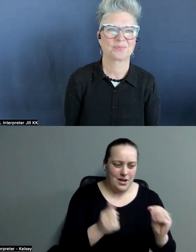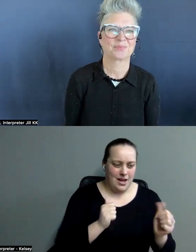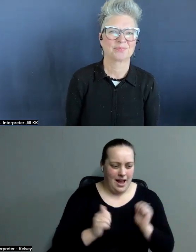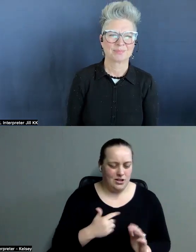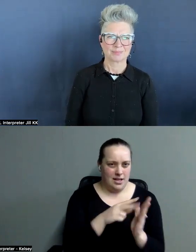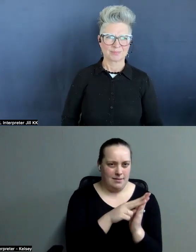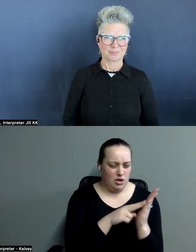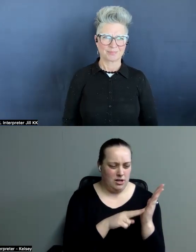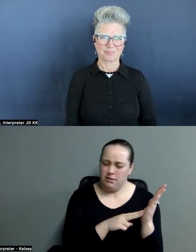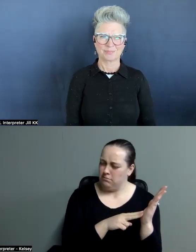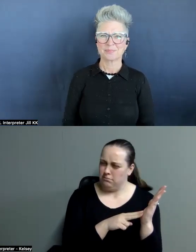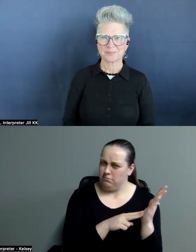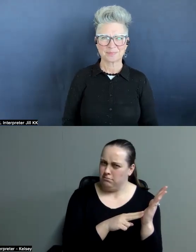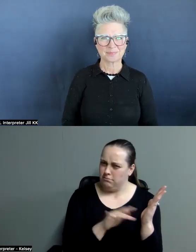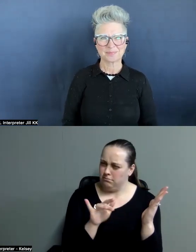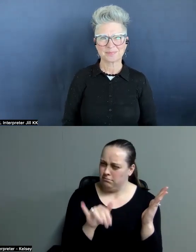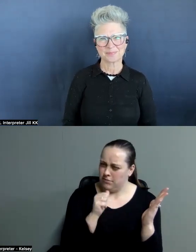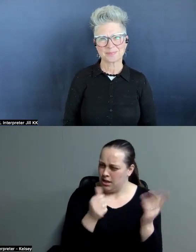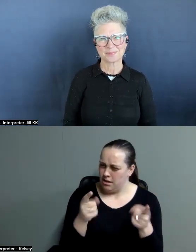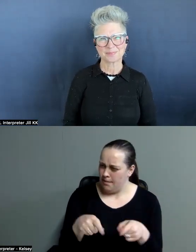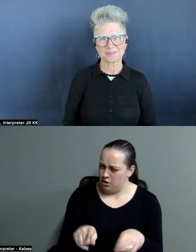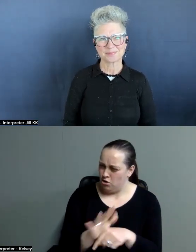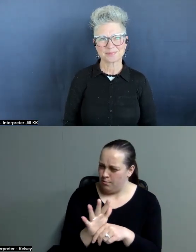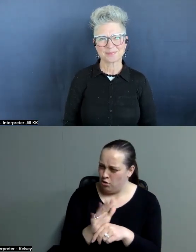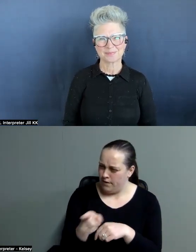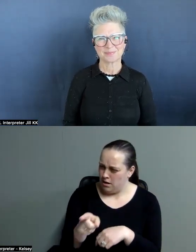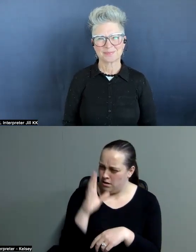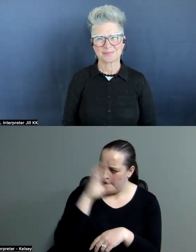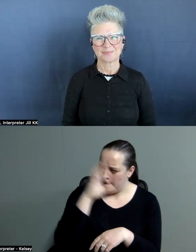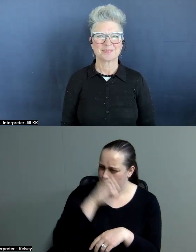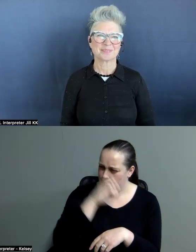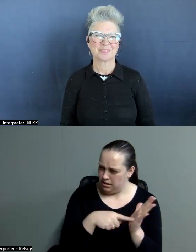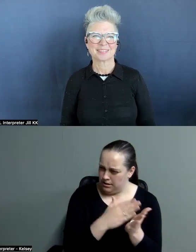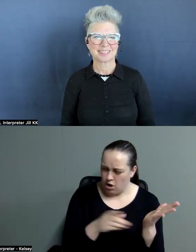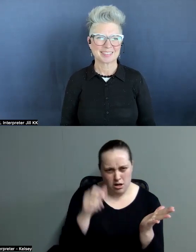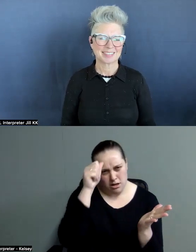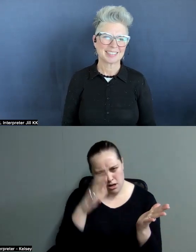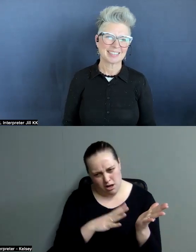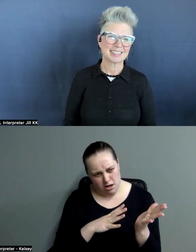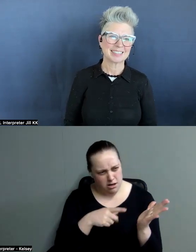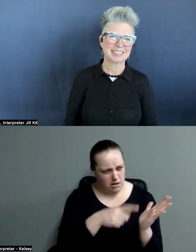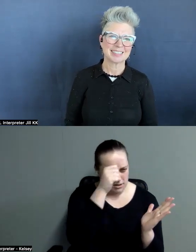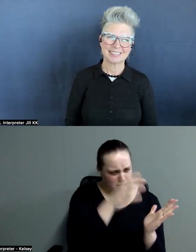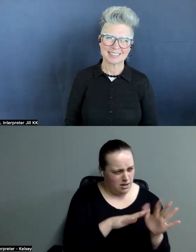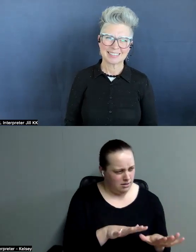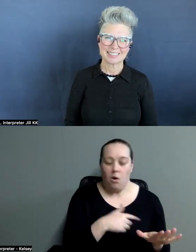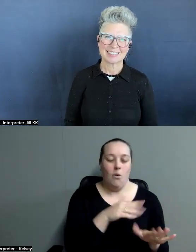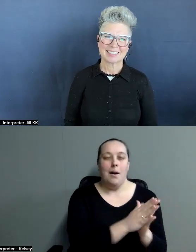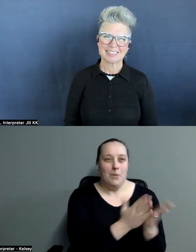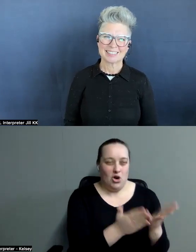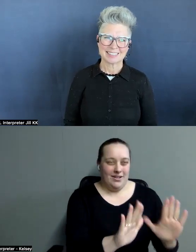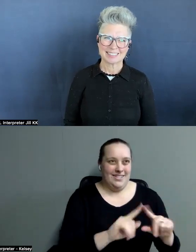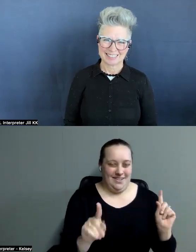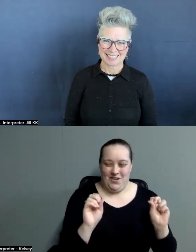like, wait a minute. That's not what happened in the movie. She met this. This guy. Not this guy. But wait a minute. It's a book. Maybe